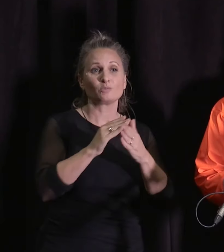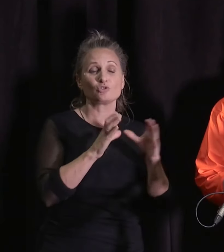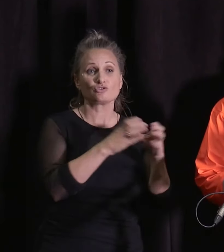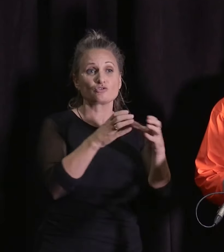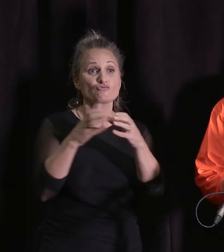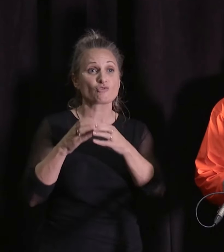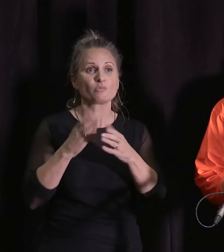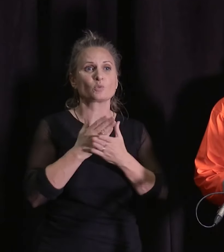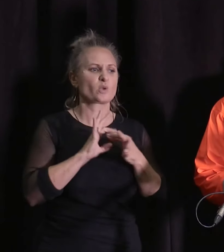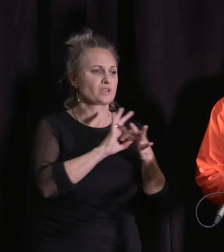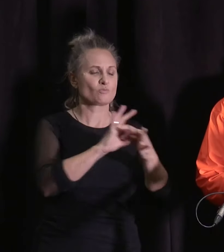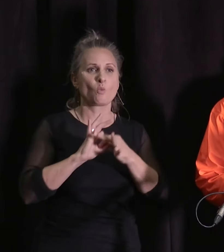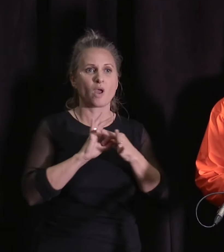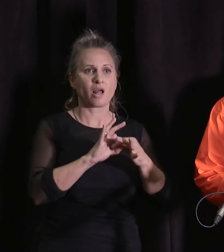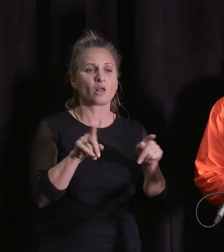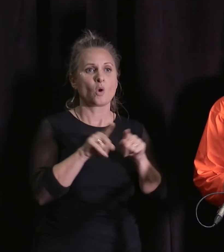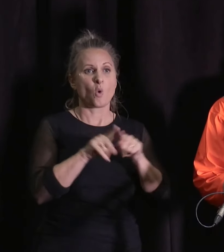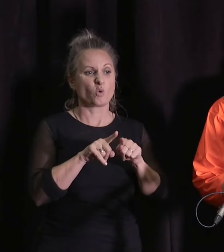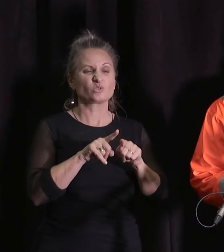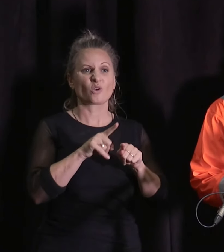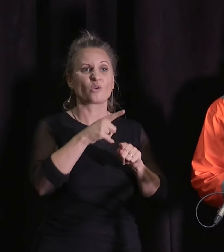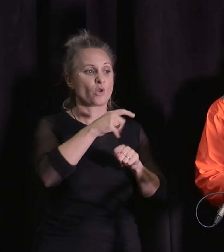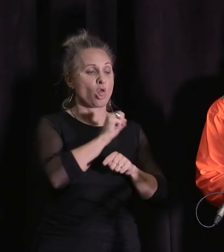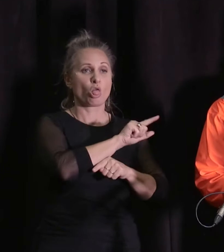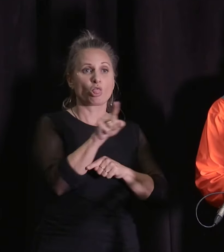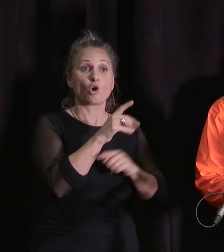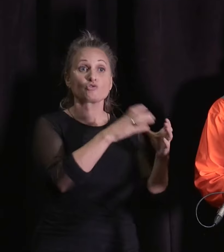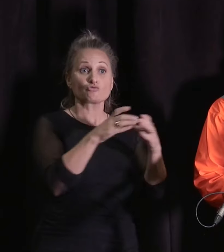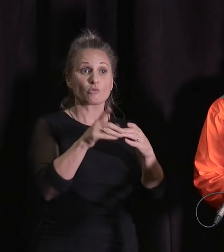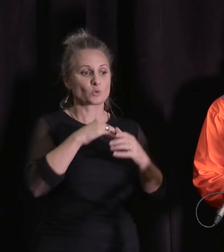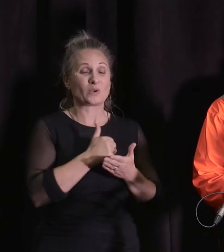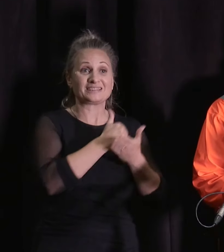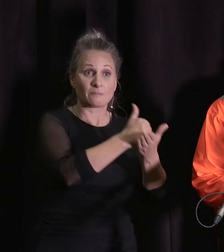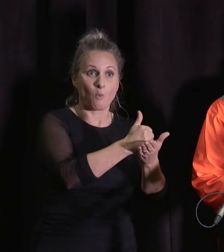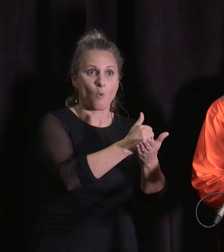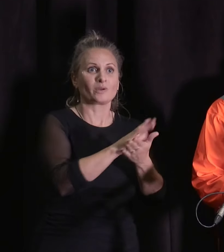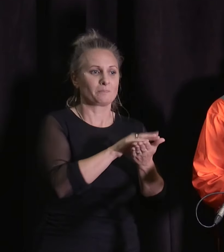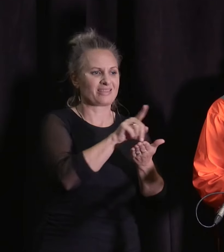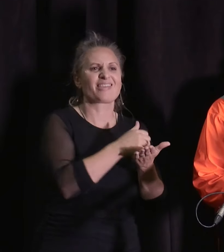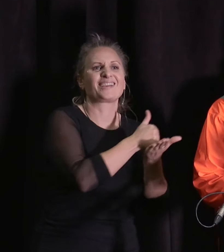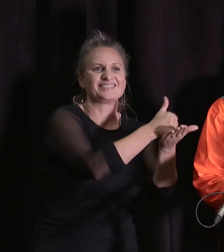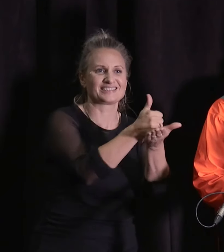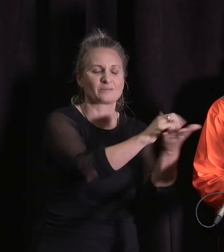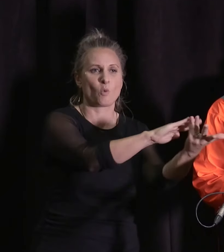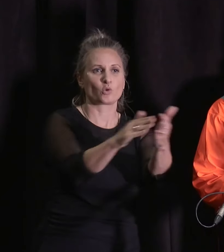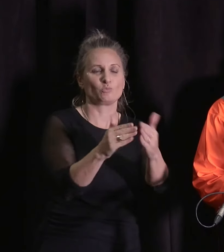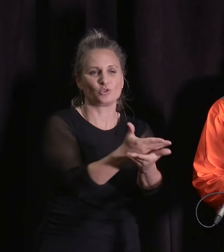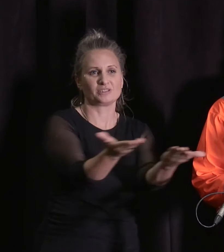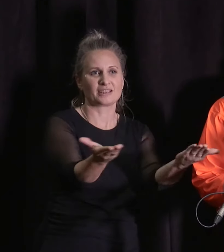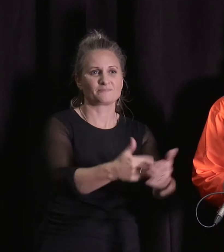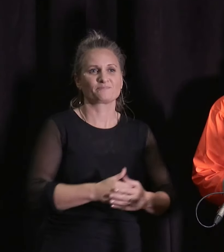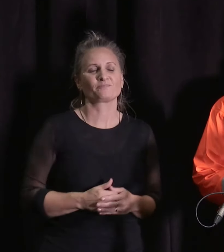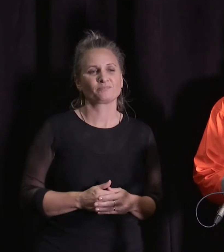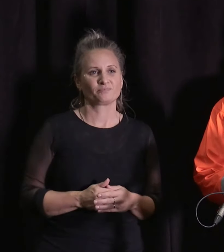make sure that we are providing them with as much support as we can so that they can provide support to the communities that have been affected.